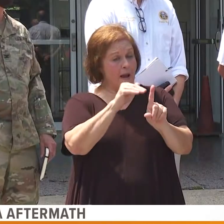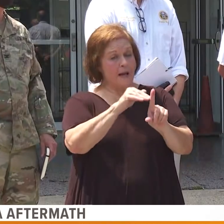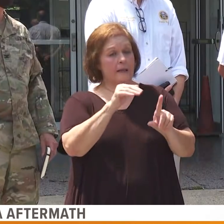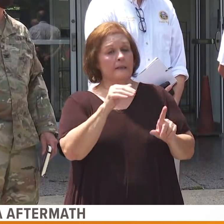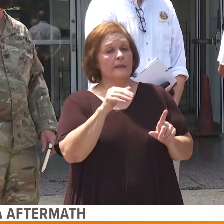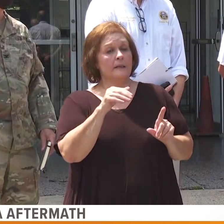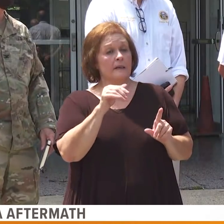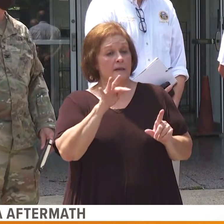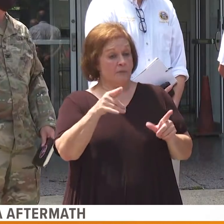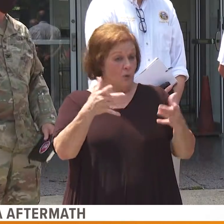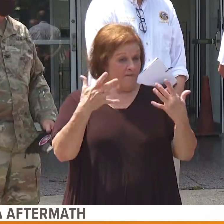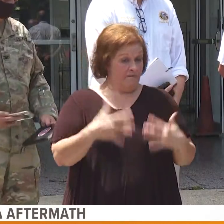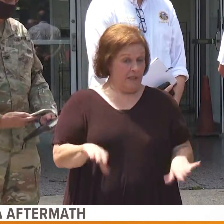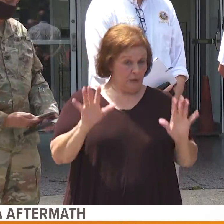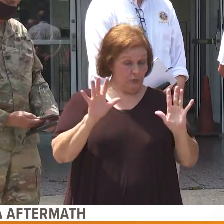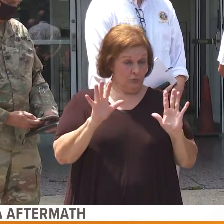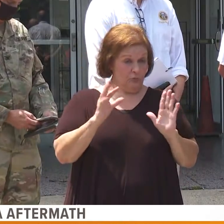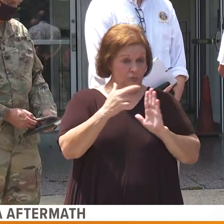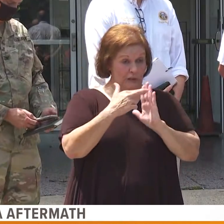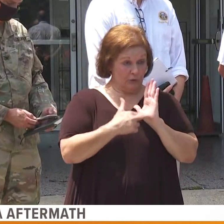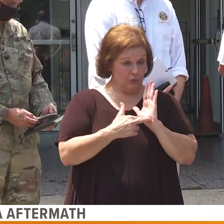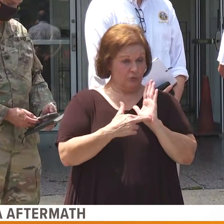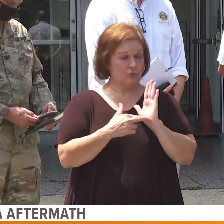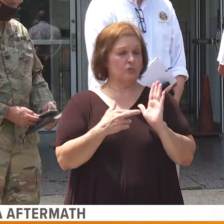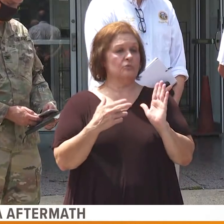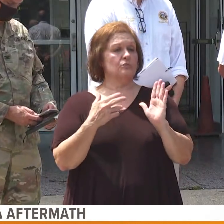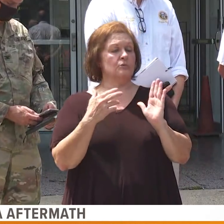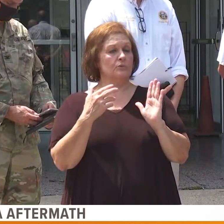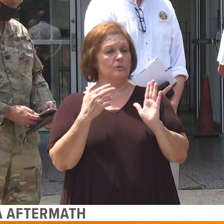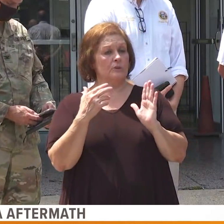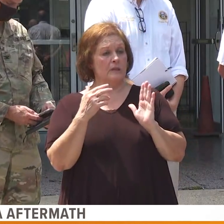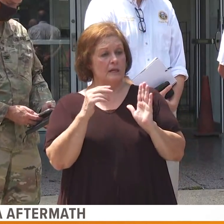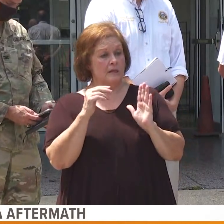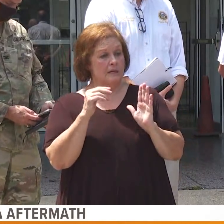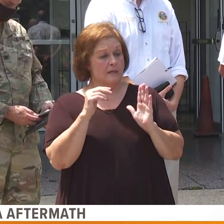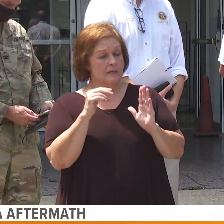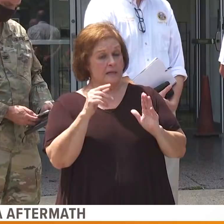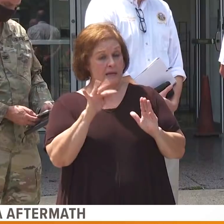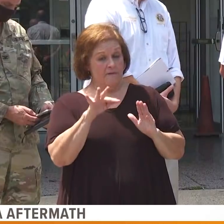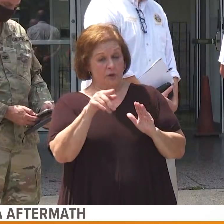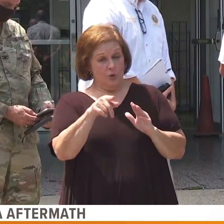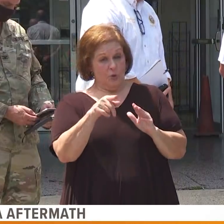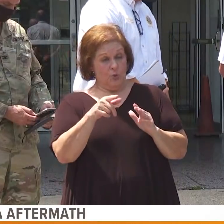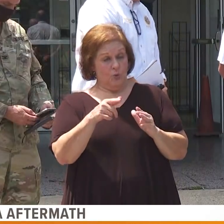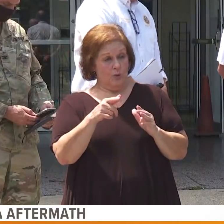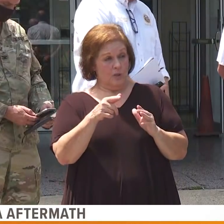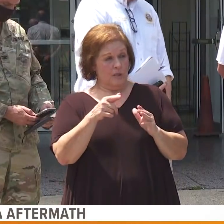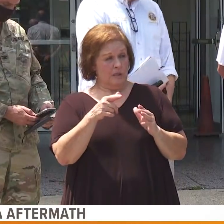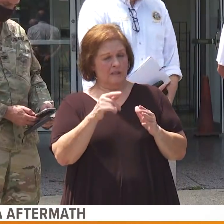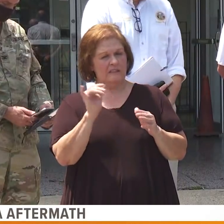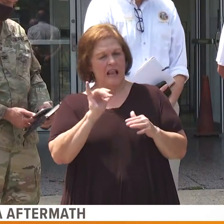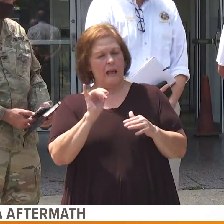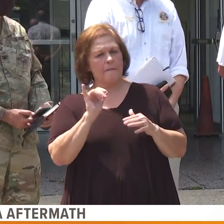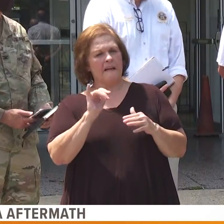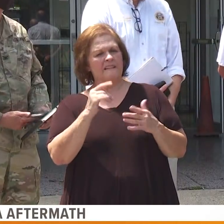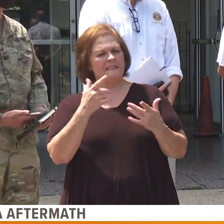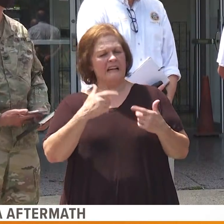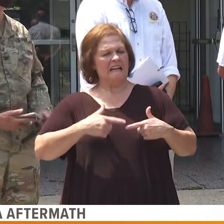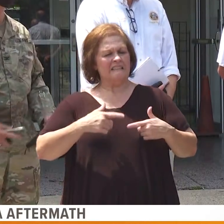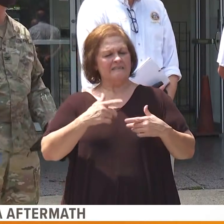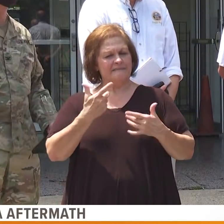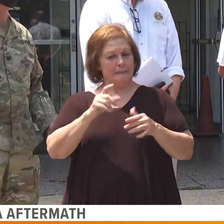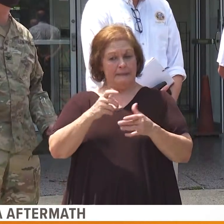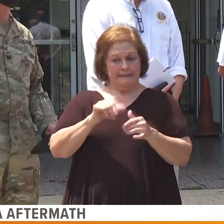everyone who has registered. First of all, if you are currently in some type of temporary lodging,